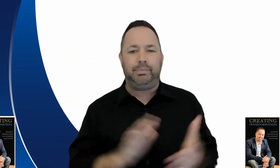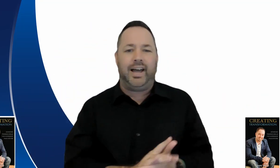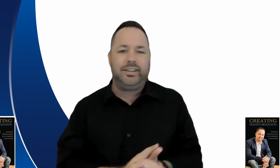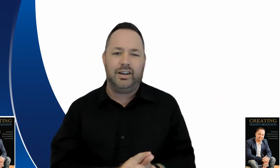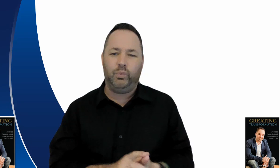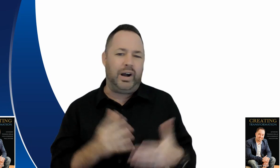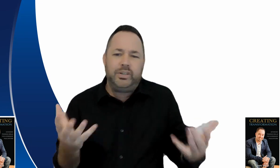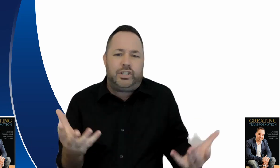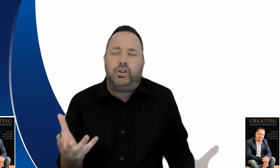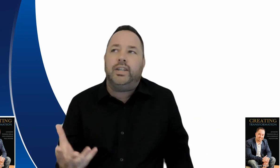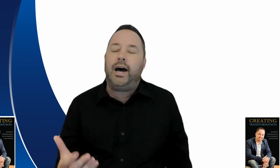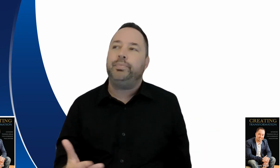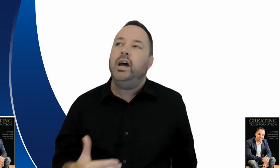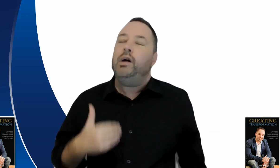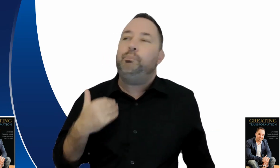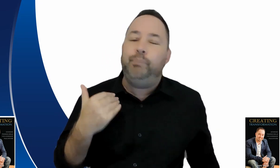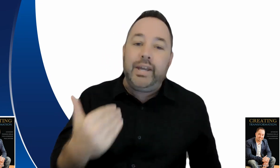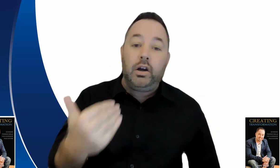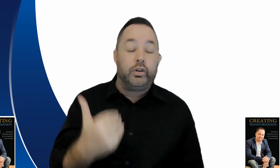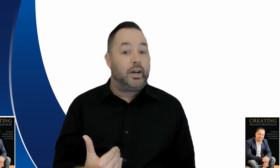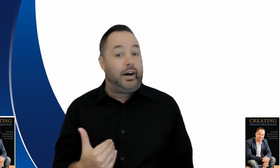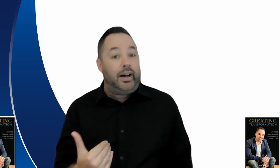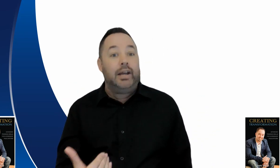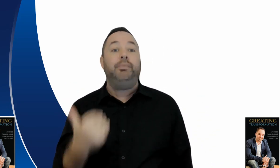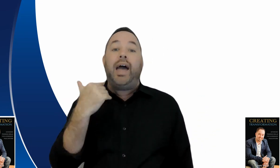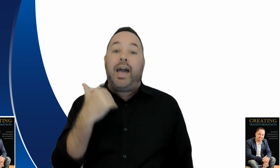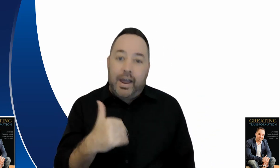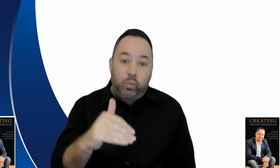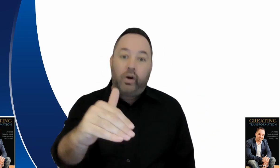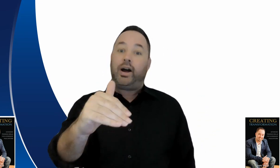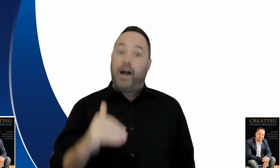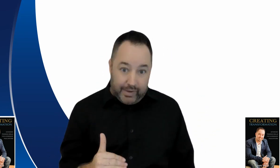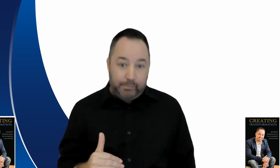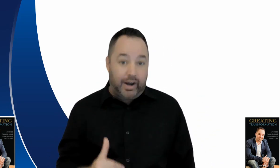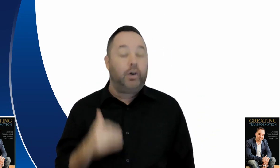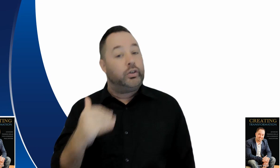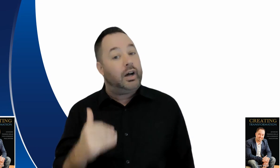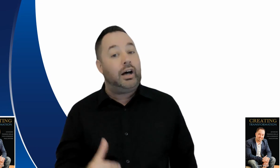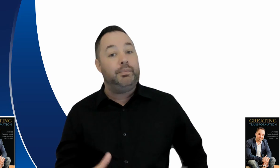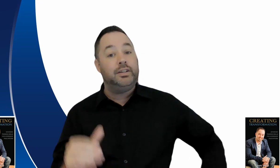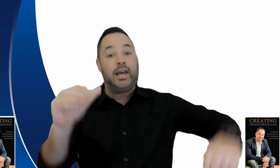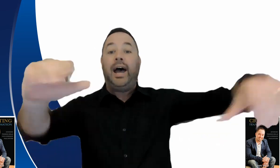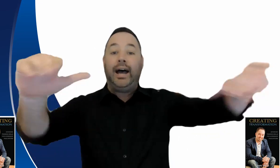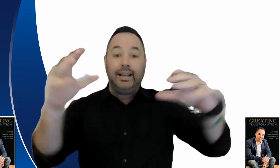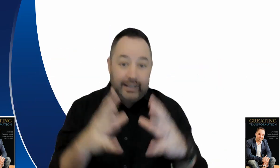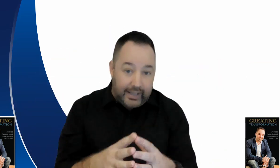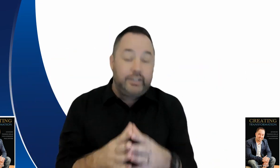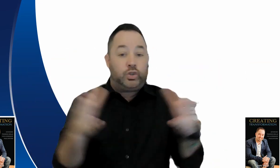turn up late why would you do that be on time and what i mean by on time is at least